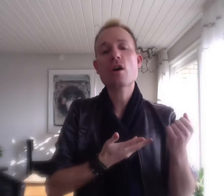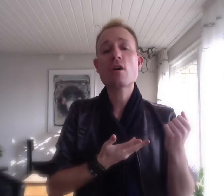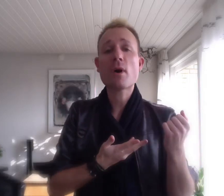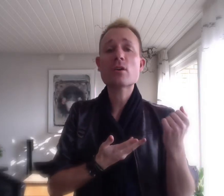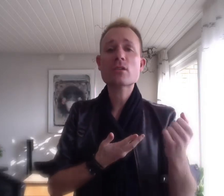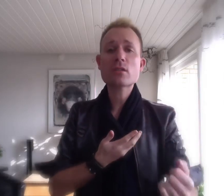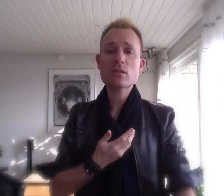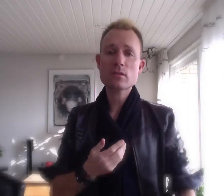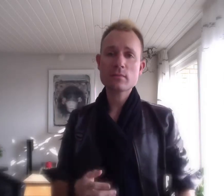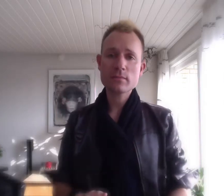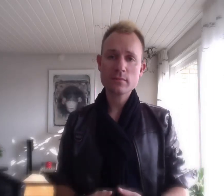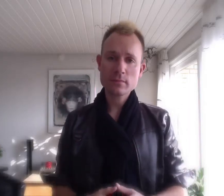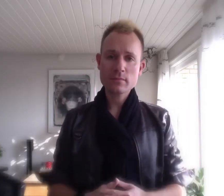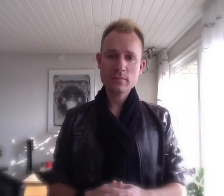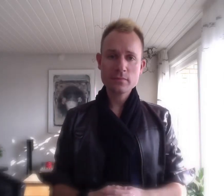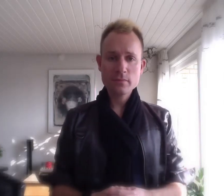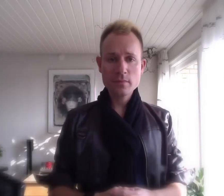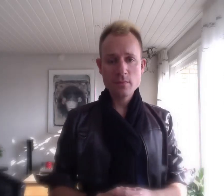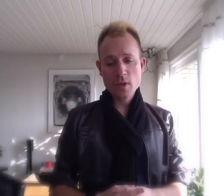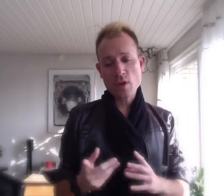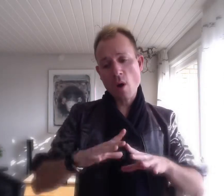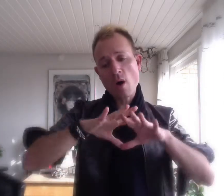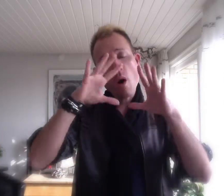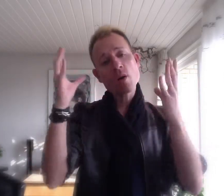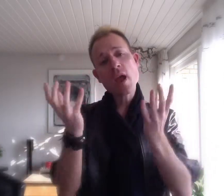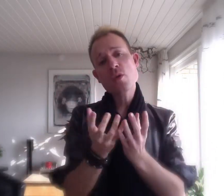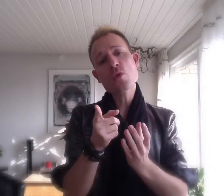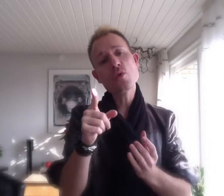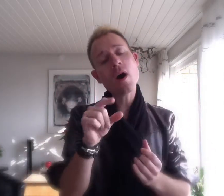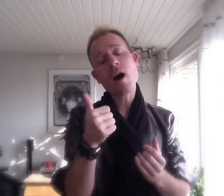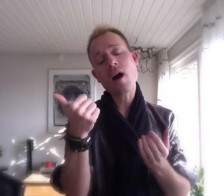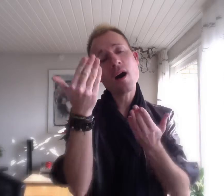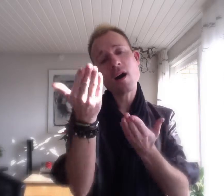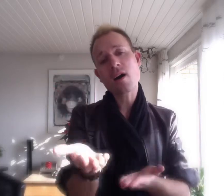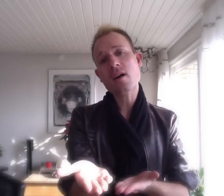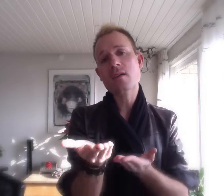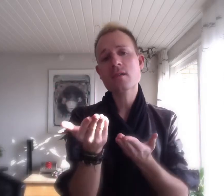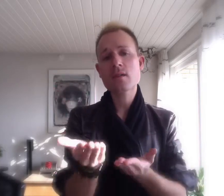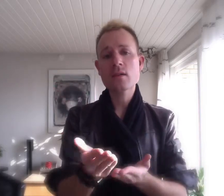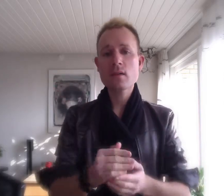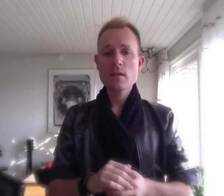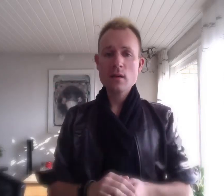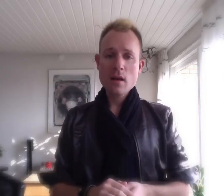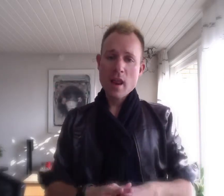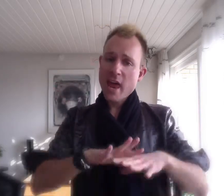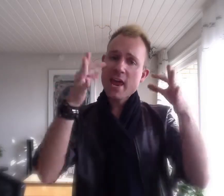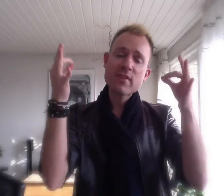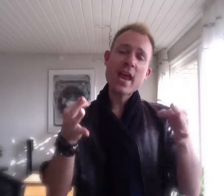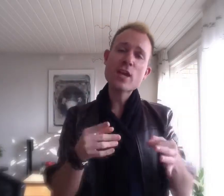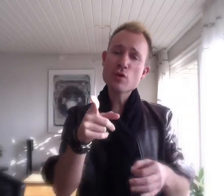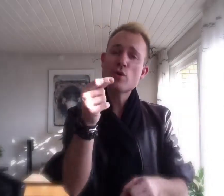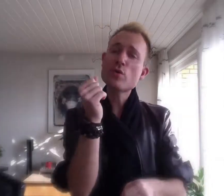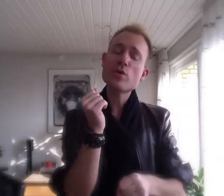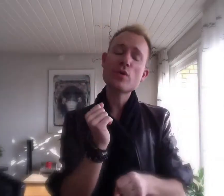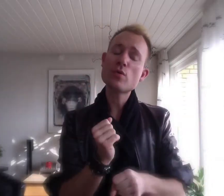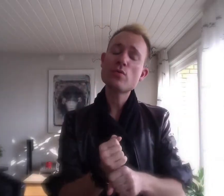much Just all that you are And everything that you